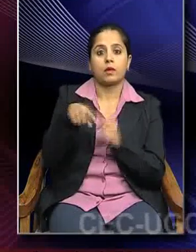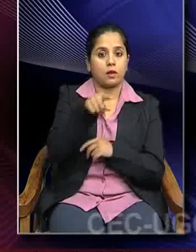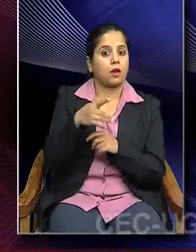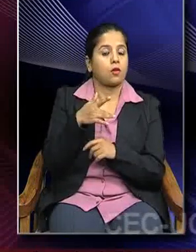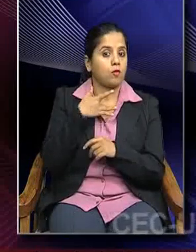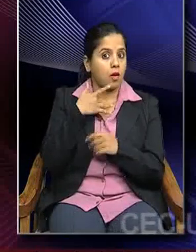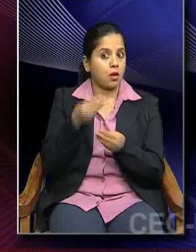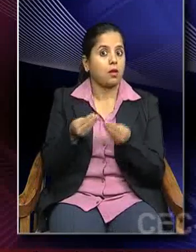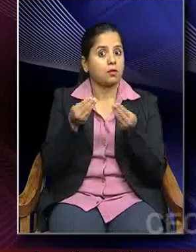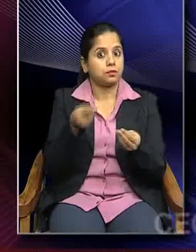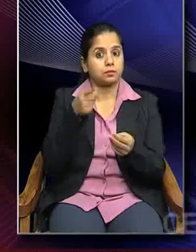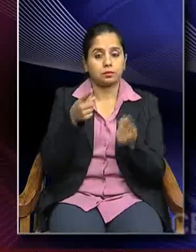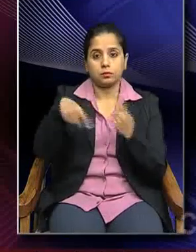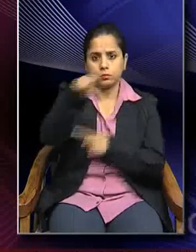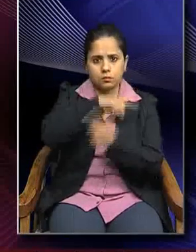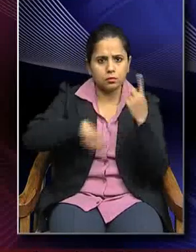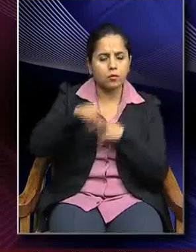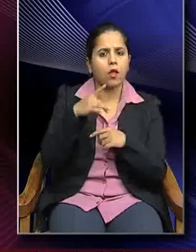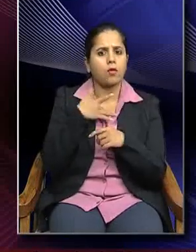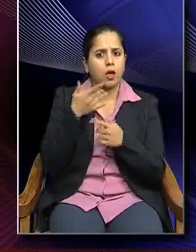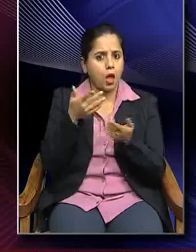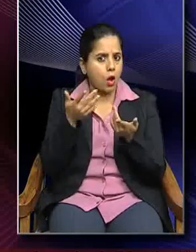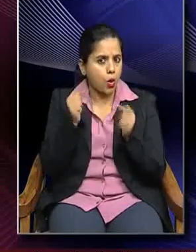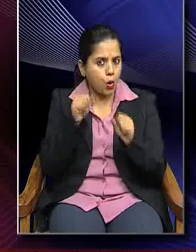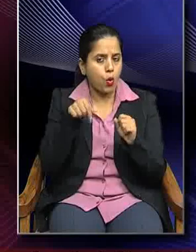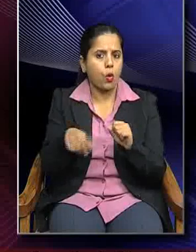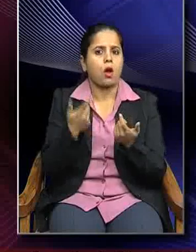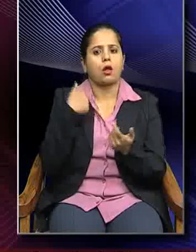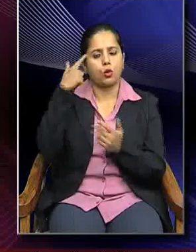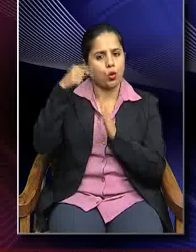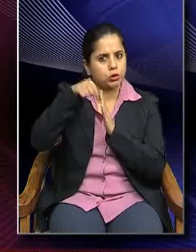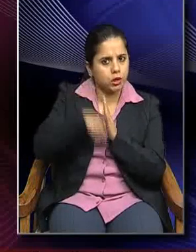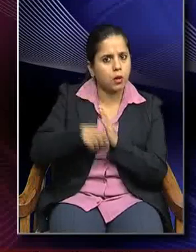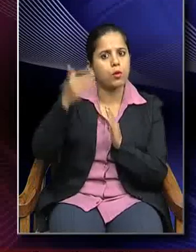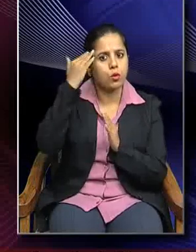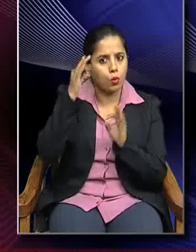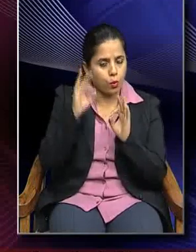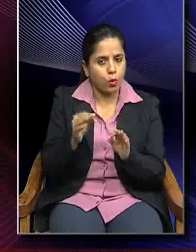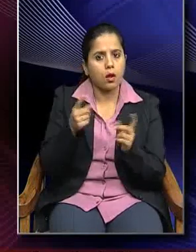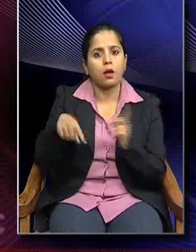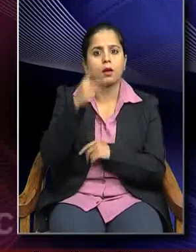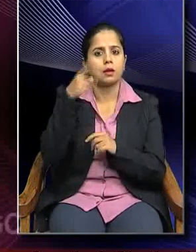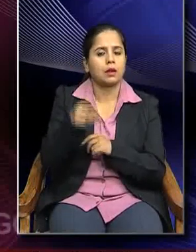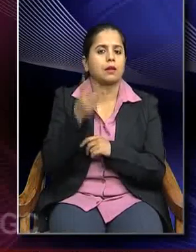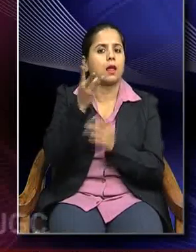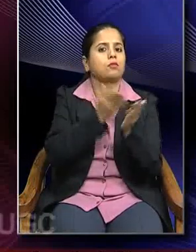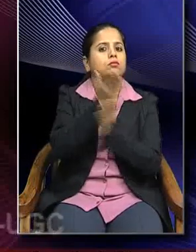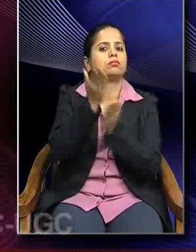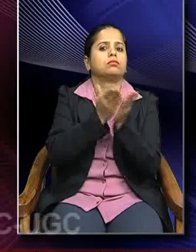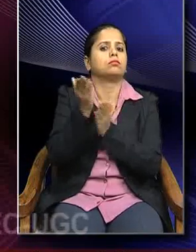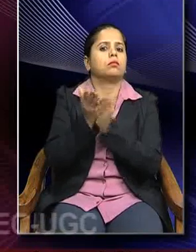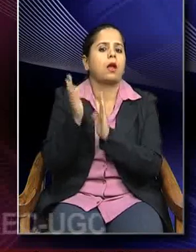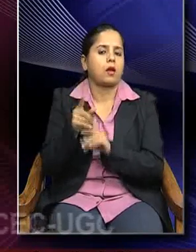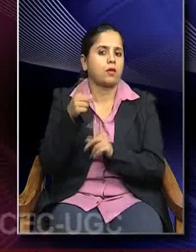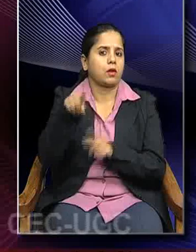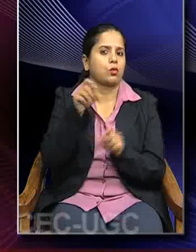of roundness and girth. So, there is this three dimensionality that